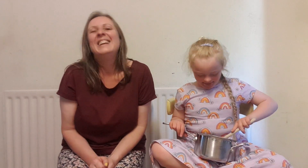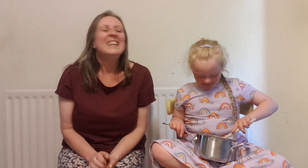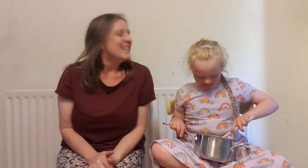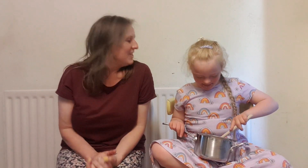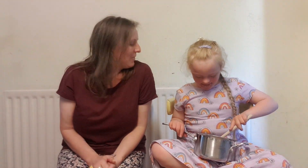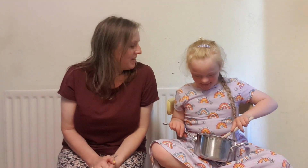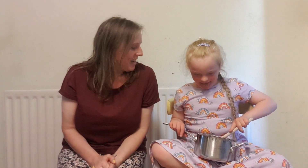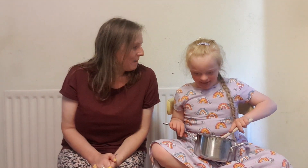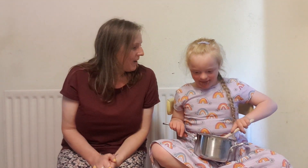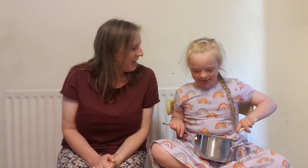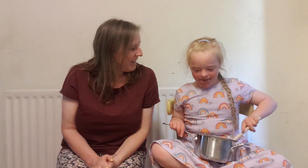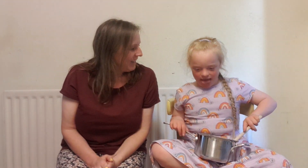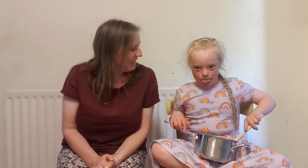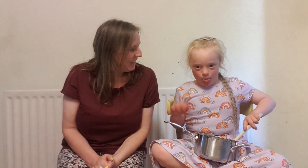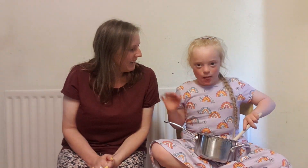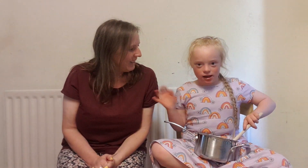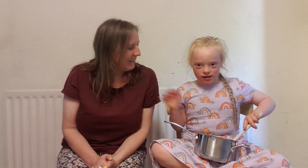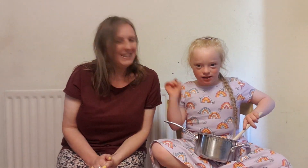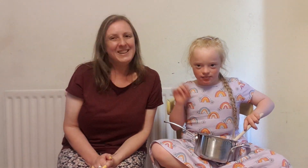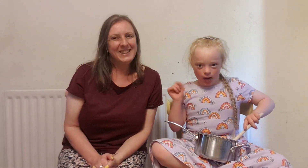Should we say goodbye? Bye. Bye.